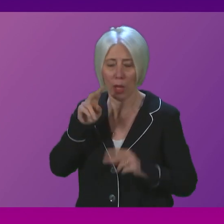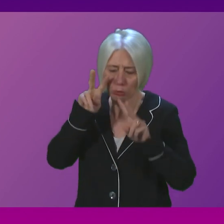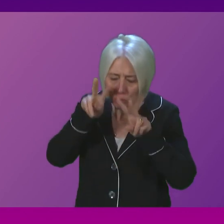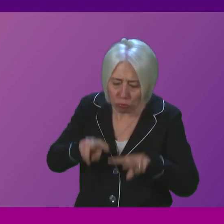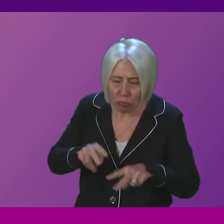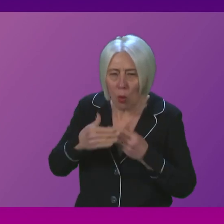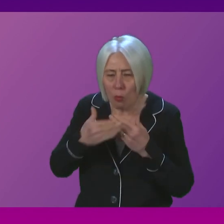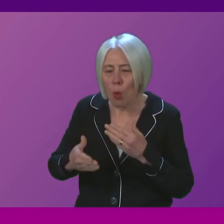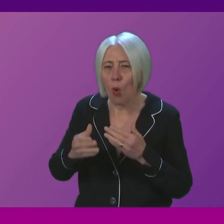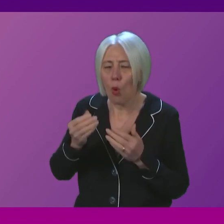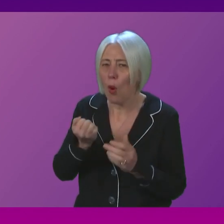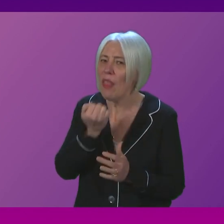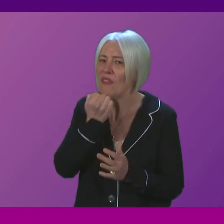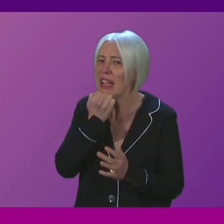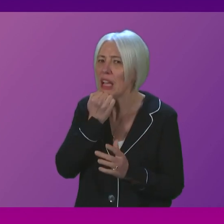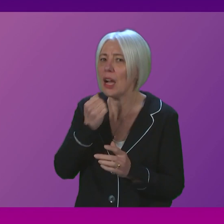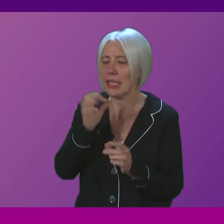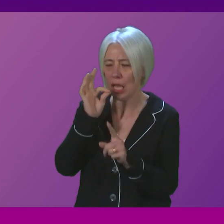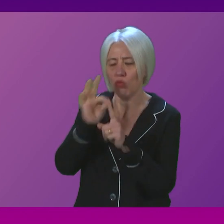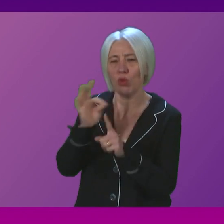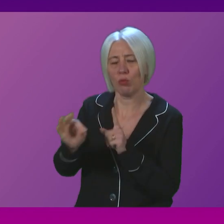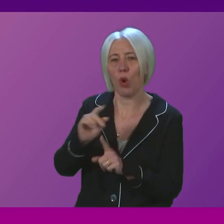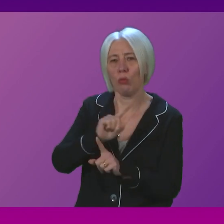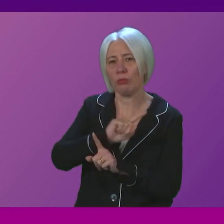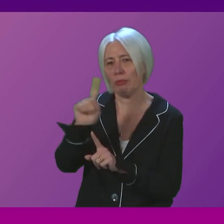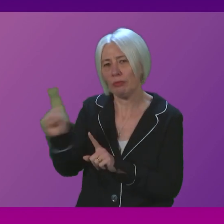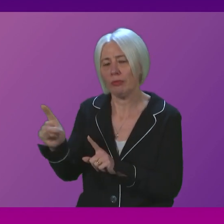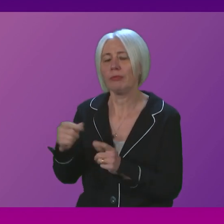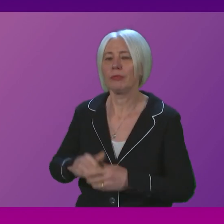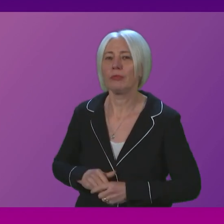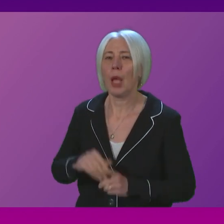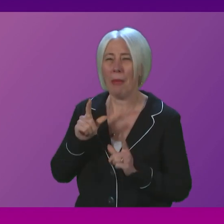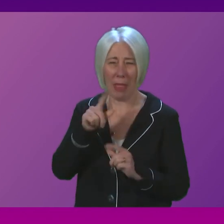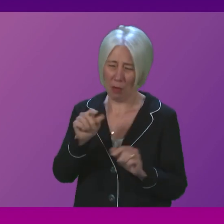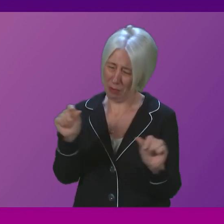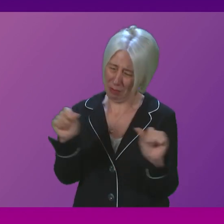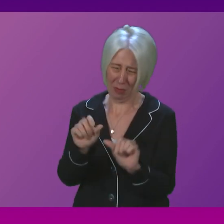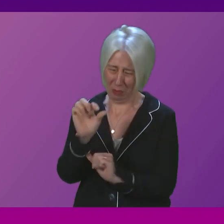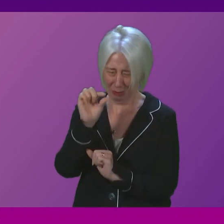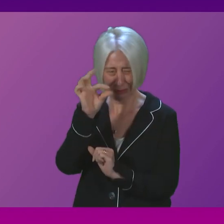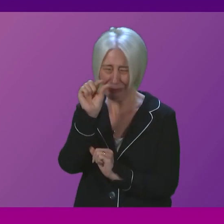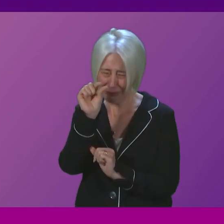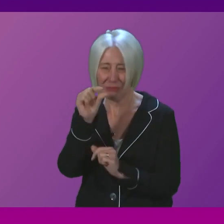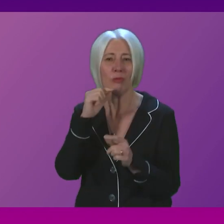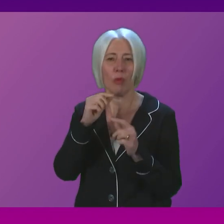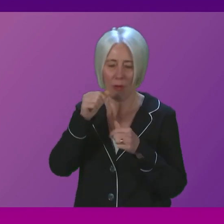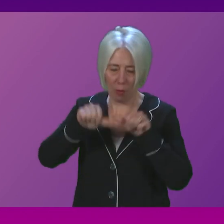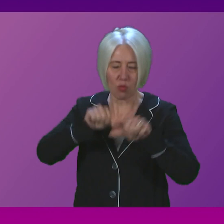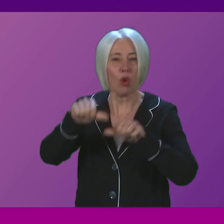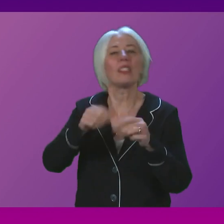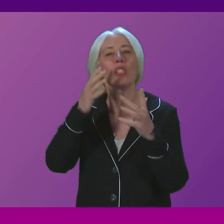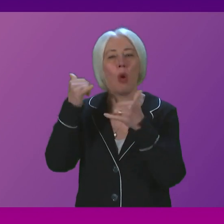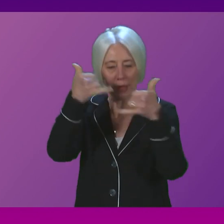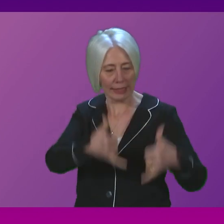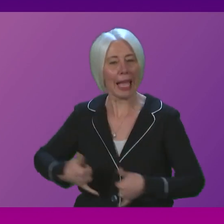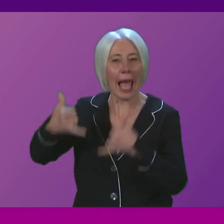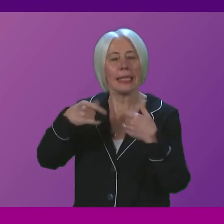figures and respond to him in more detail, but that will represent a tiny, tiny fraction of the processing of scans overall in